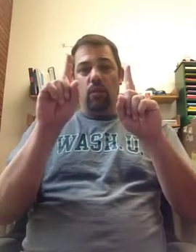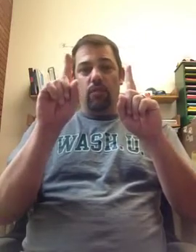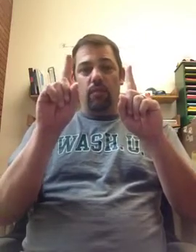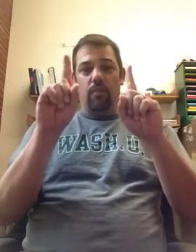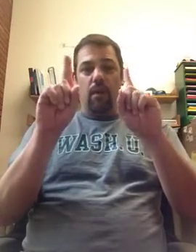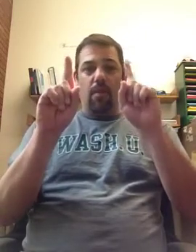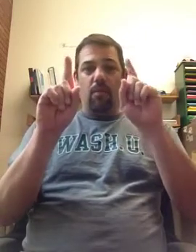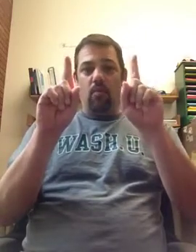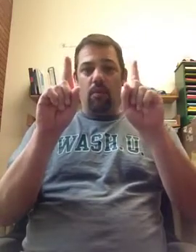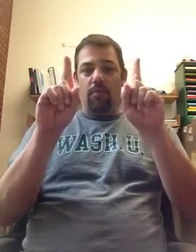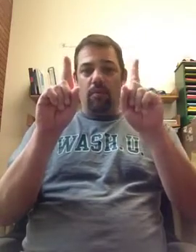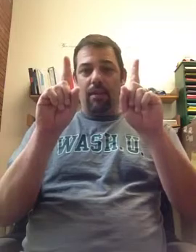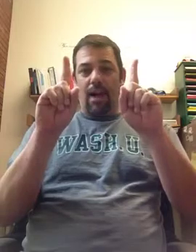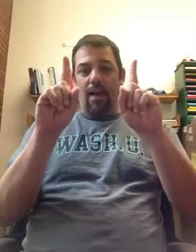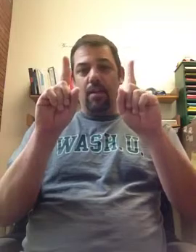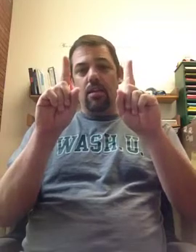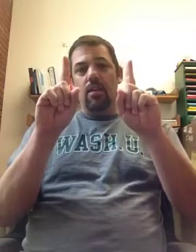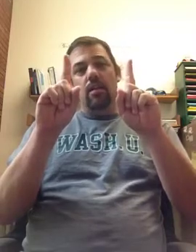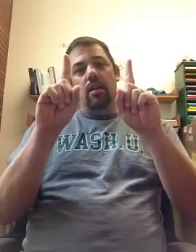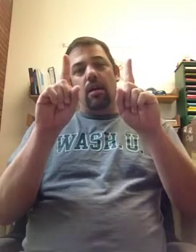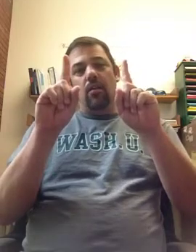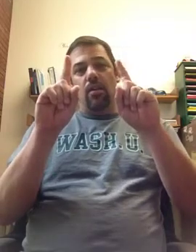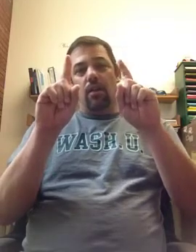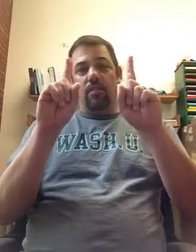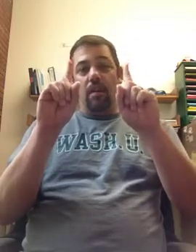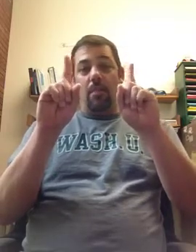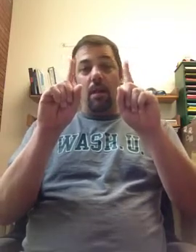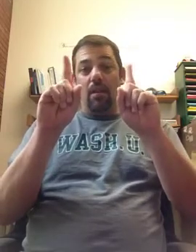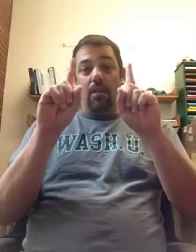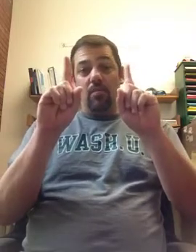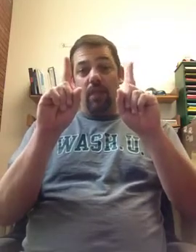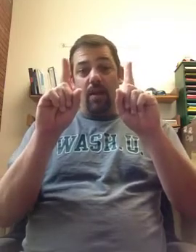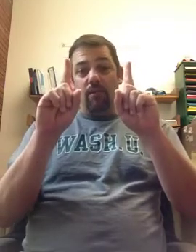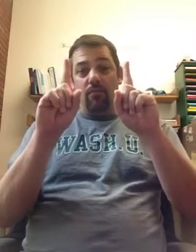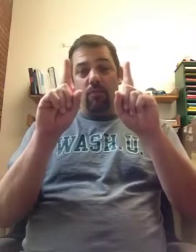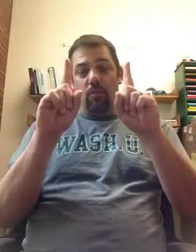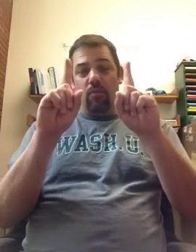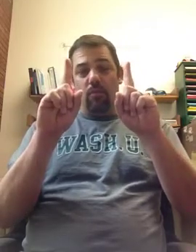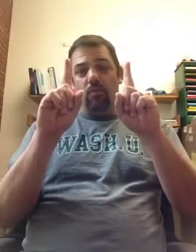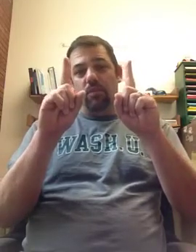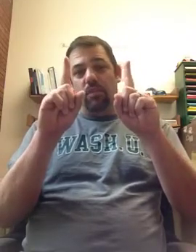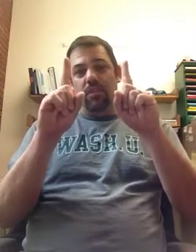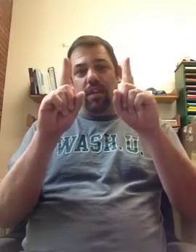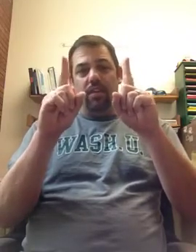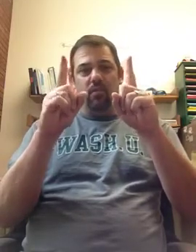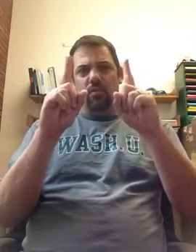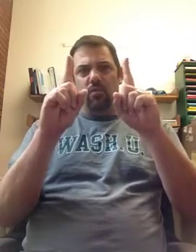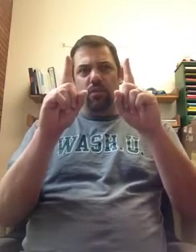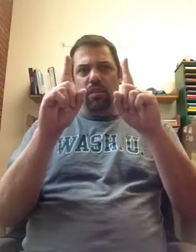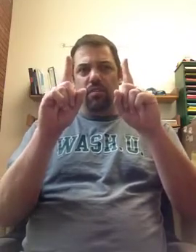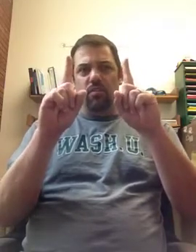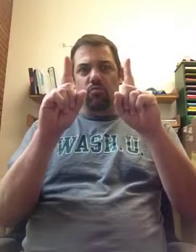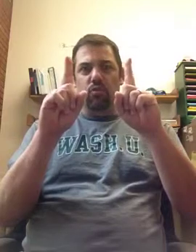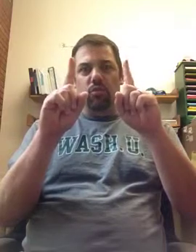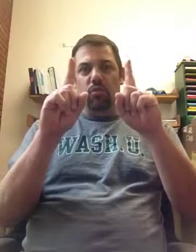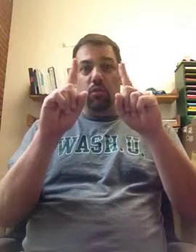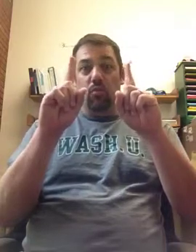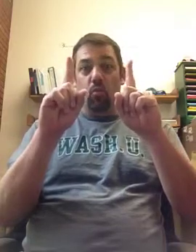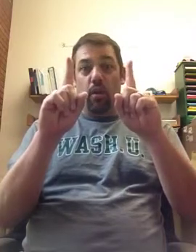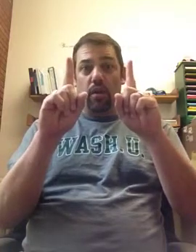one from mom and one from dad. We call this a homologous pair of chromosomes. In this case, we'll just pretend this is chromosome number one.